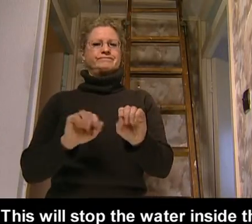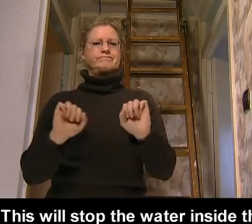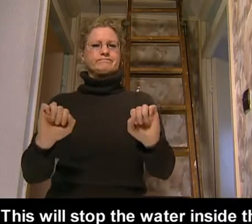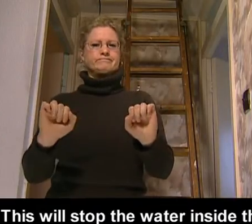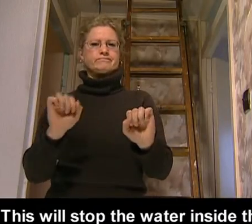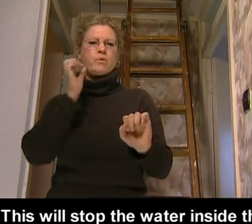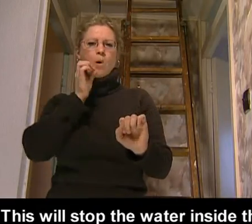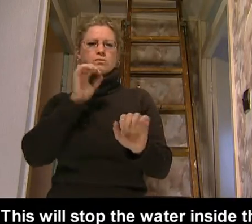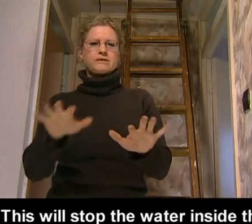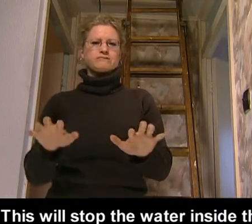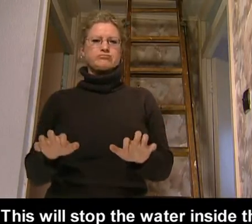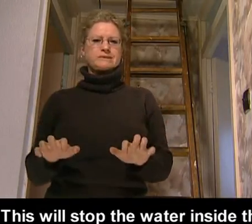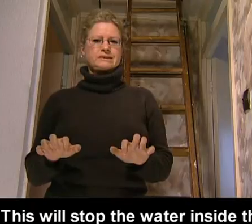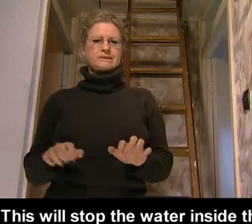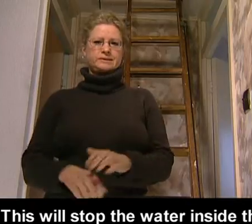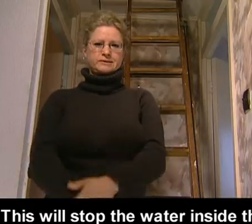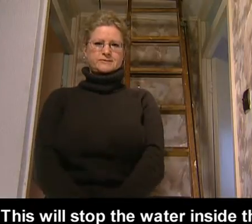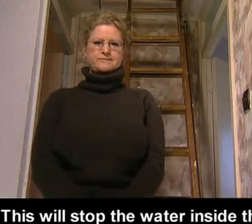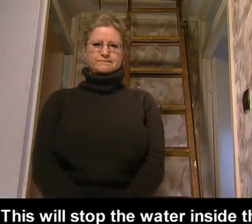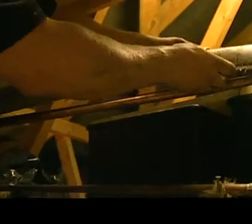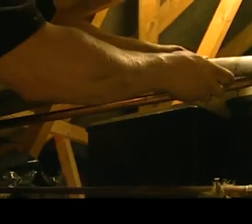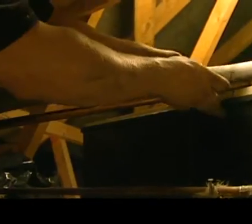This will stop the water inside the pipes from freezing.